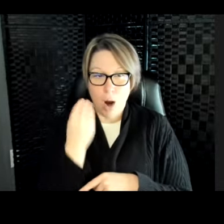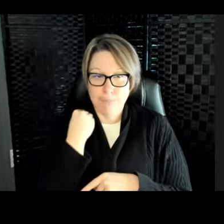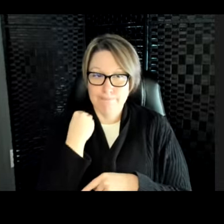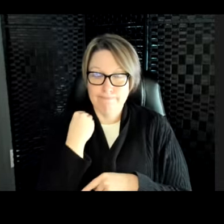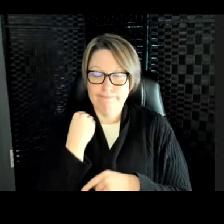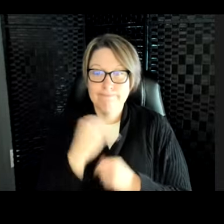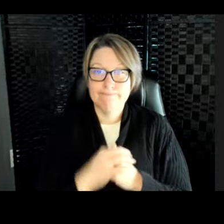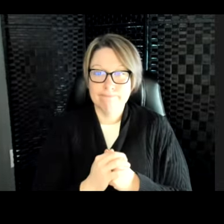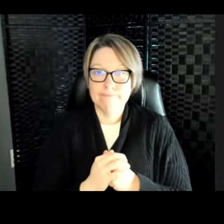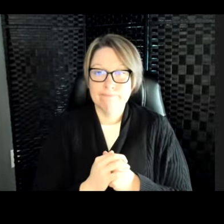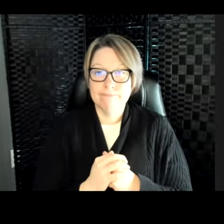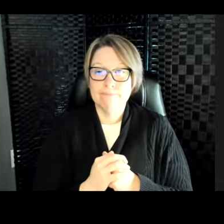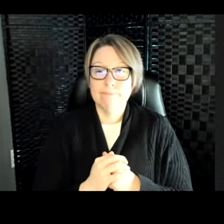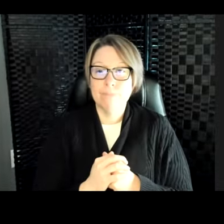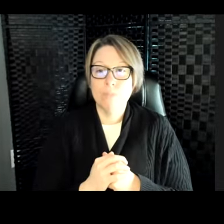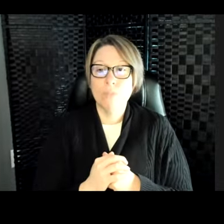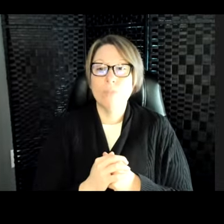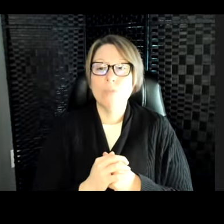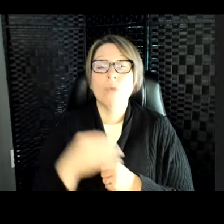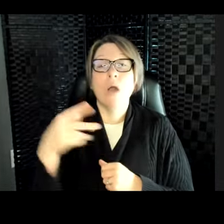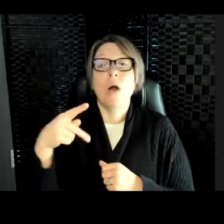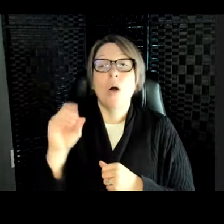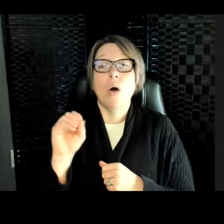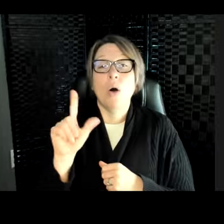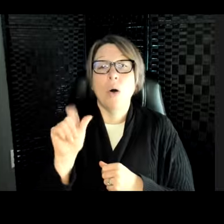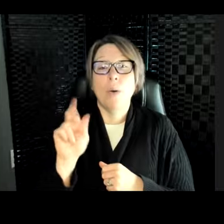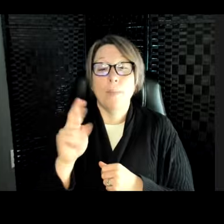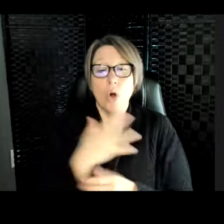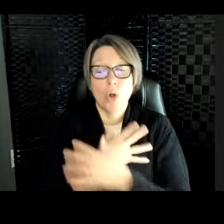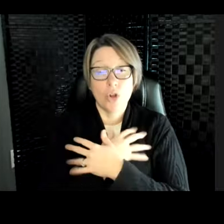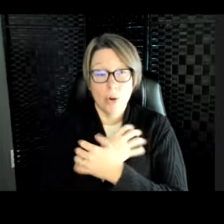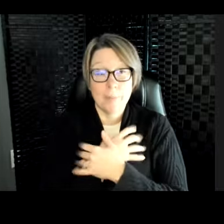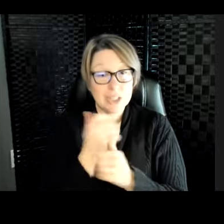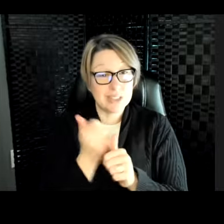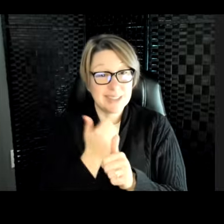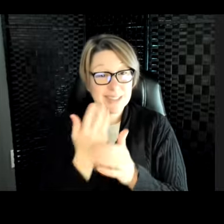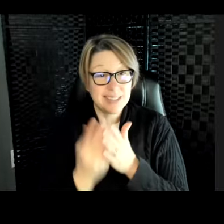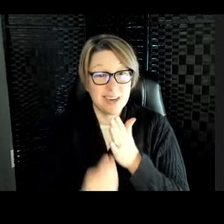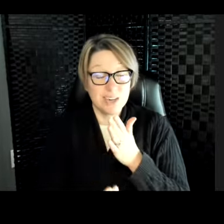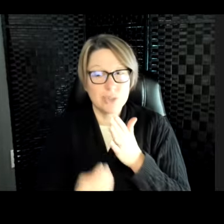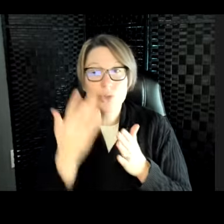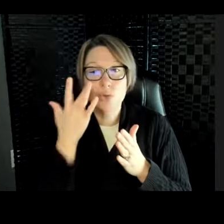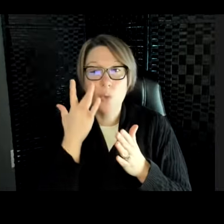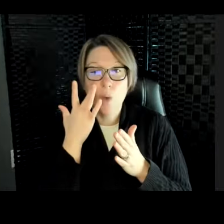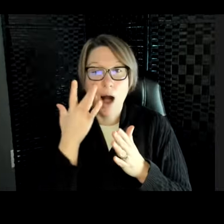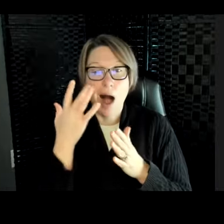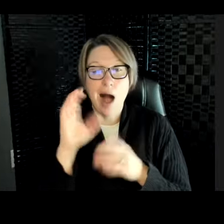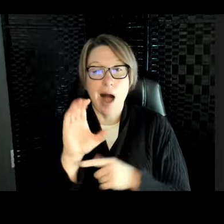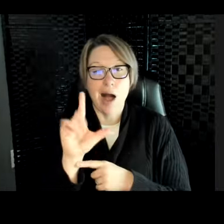polar bears are endangered, too. They are endangered because of climate change. As the world